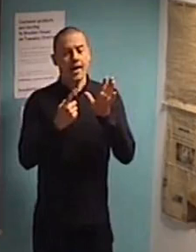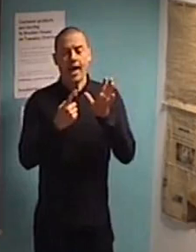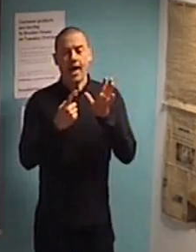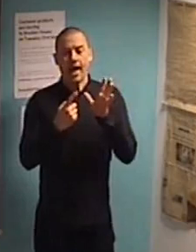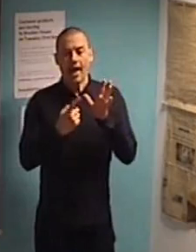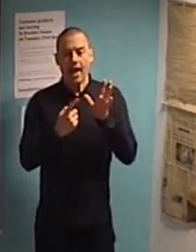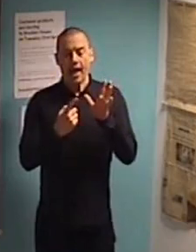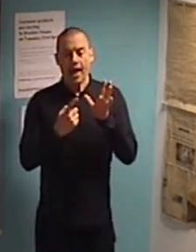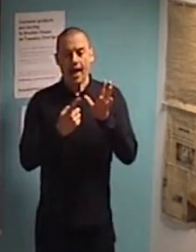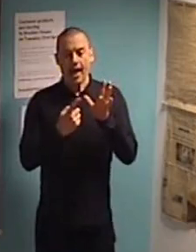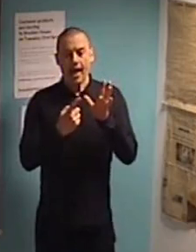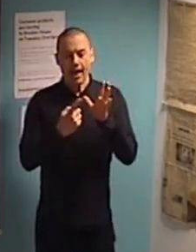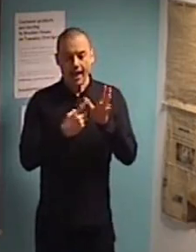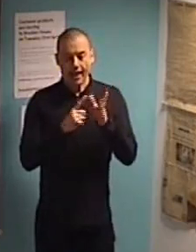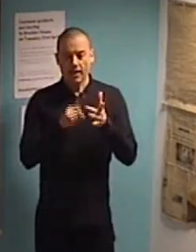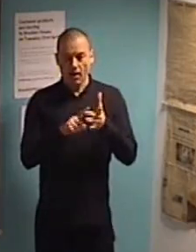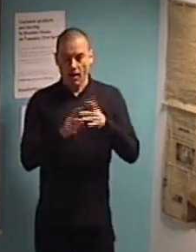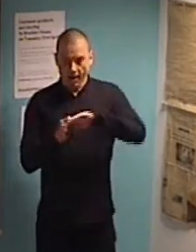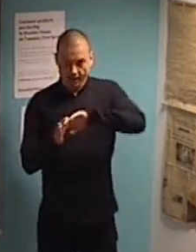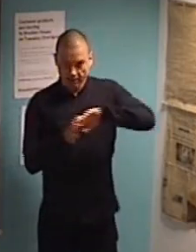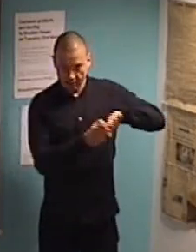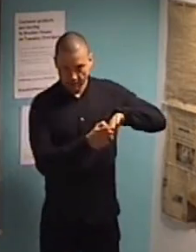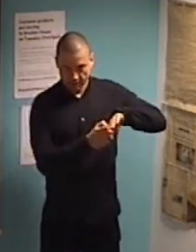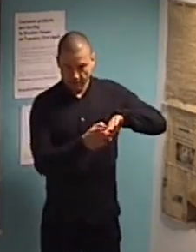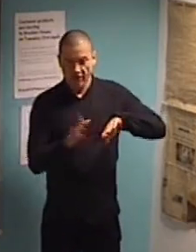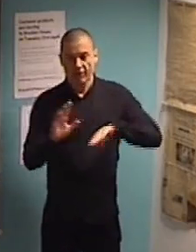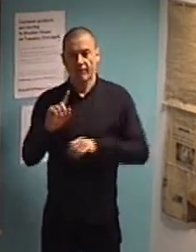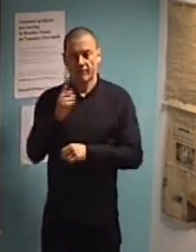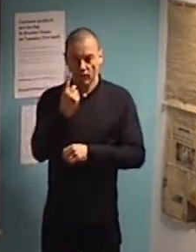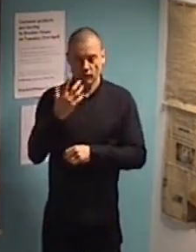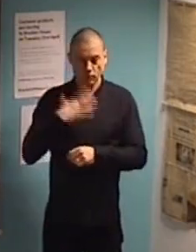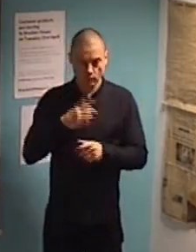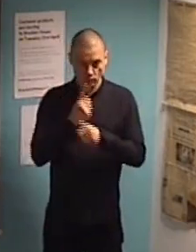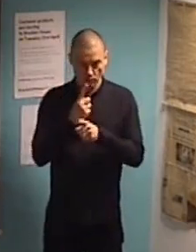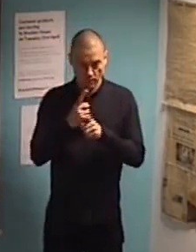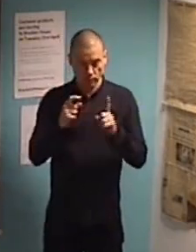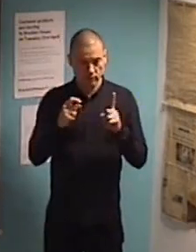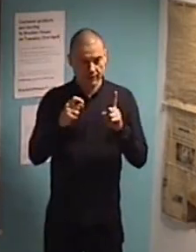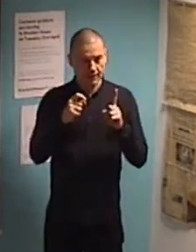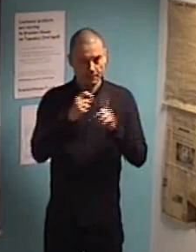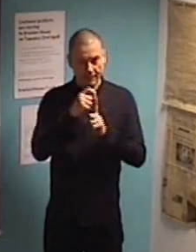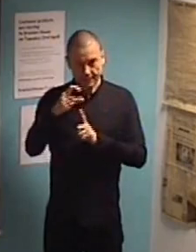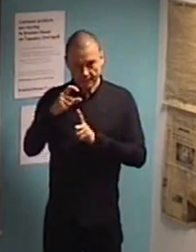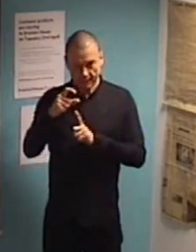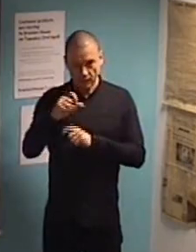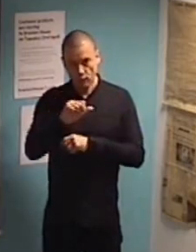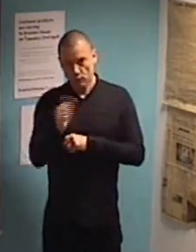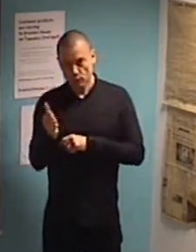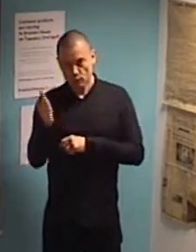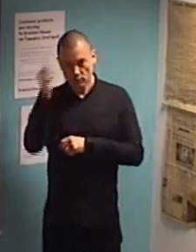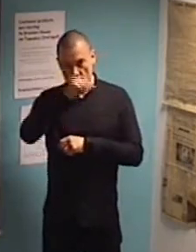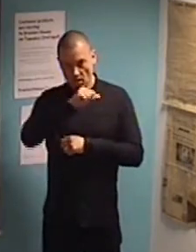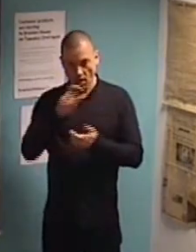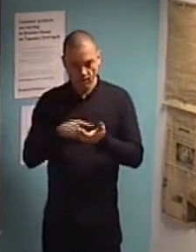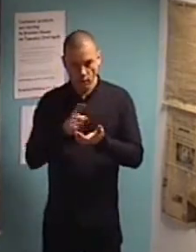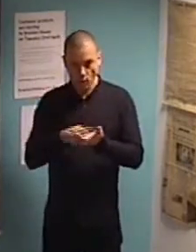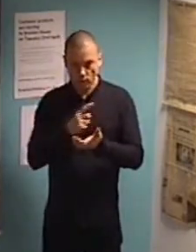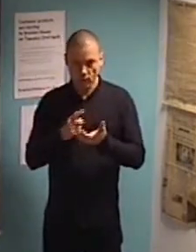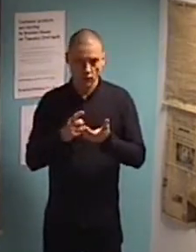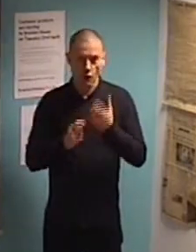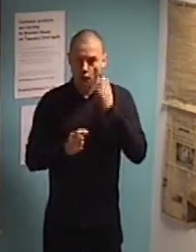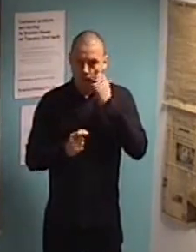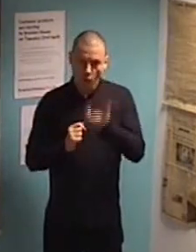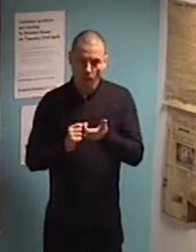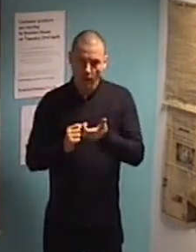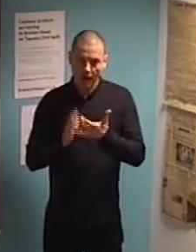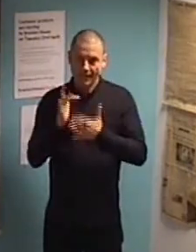PC and internet to smartphone and mobile internet, what has been